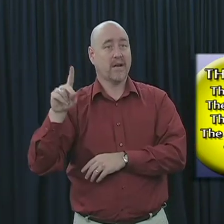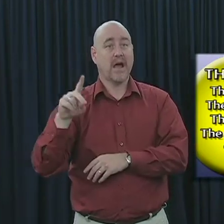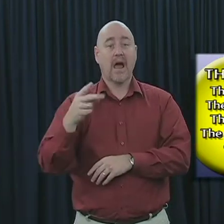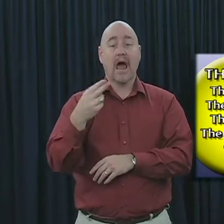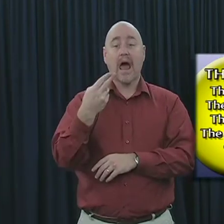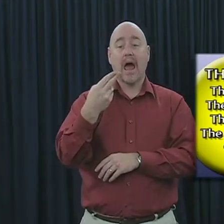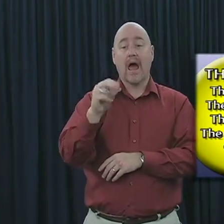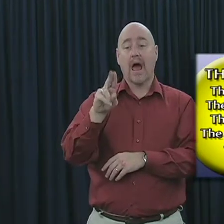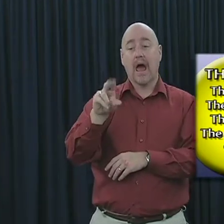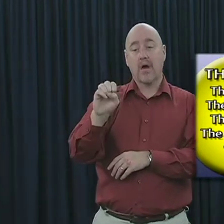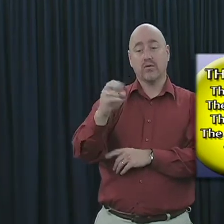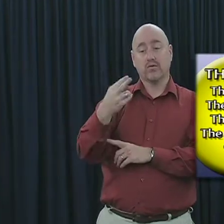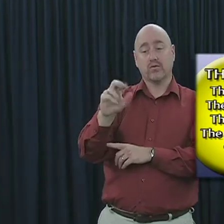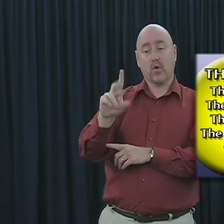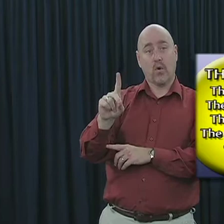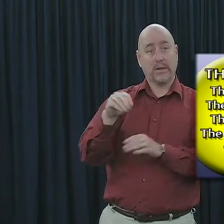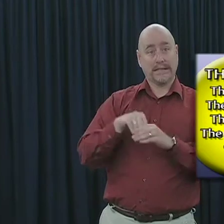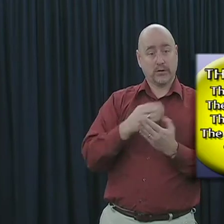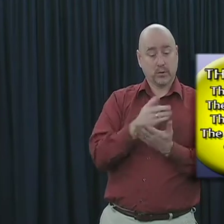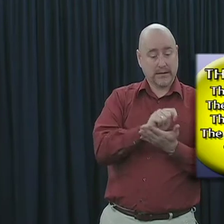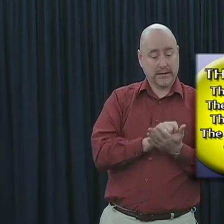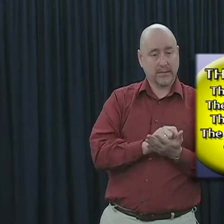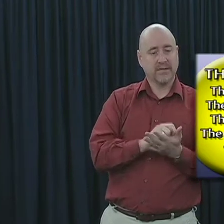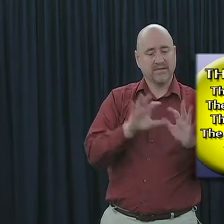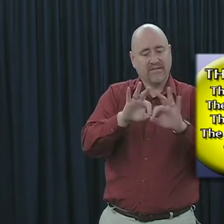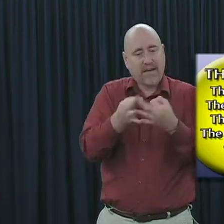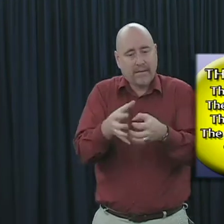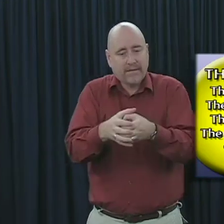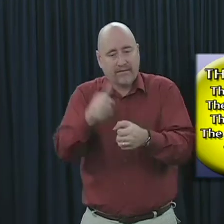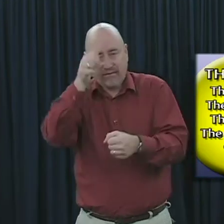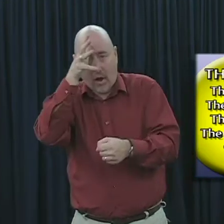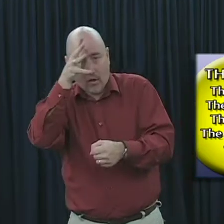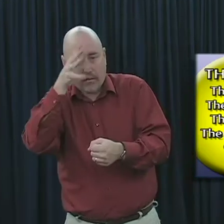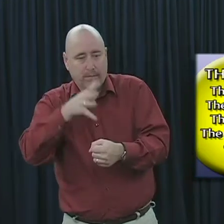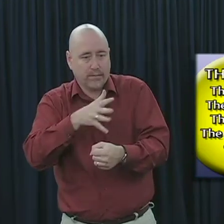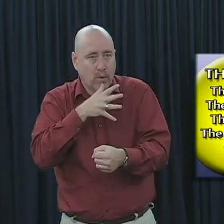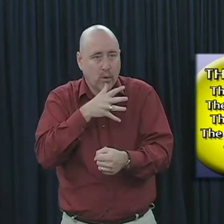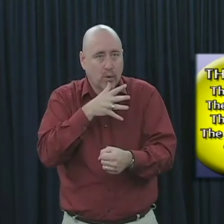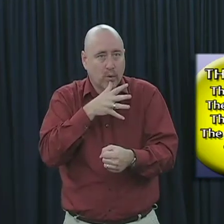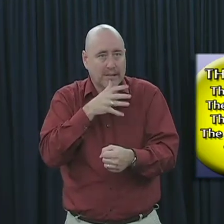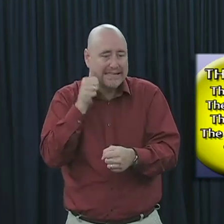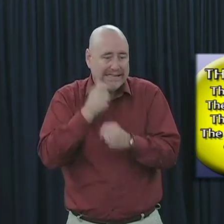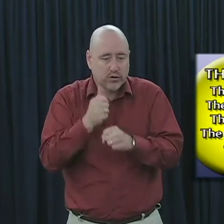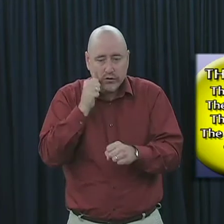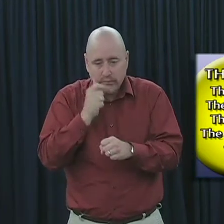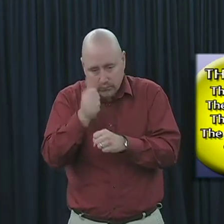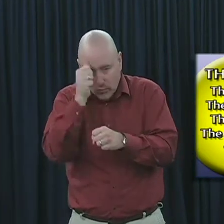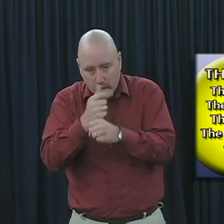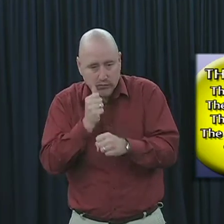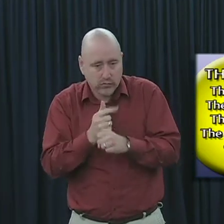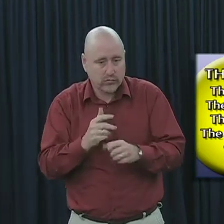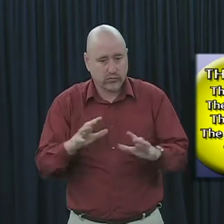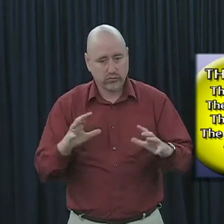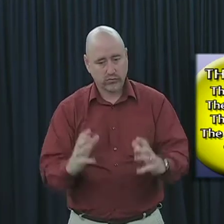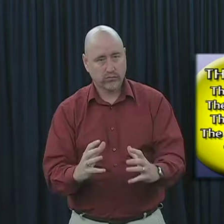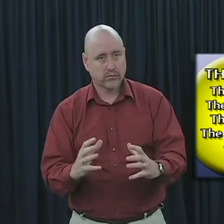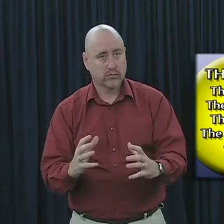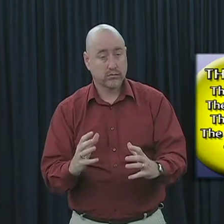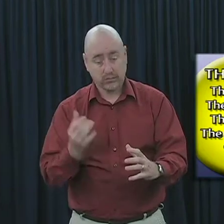often had reference to a family unit with a father, mother, sisters, and brothers. Likewise, the